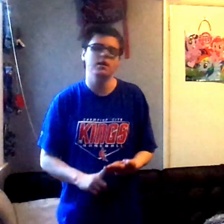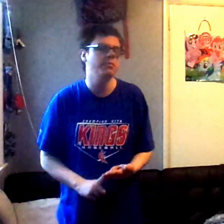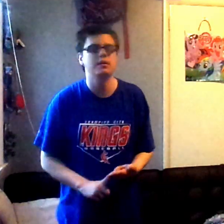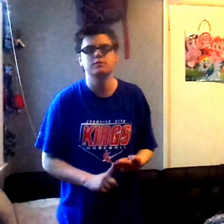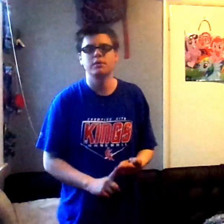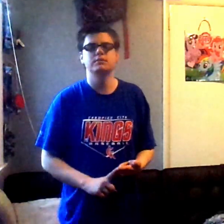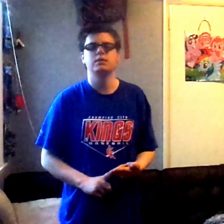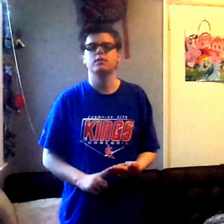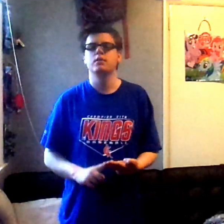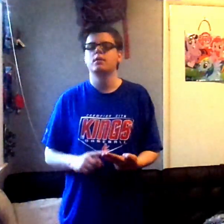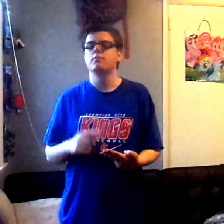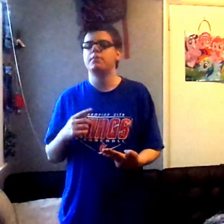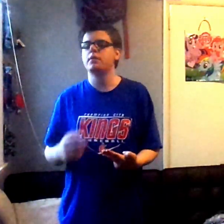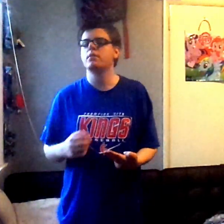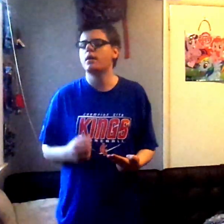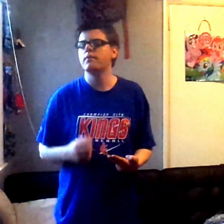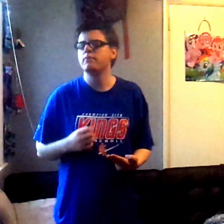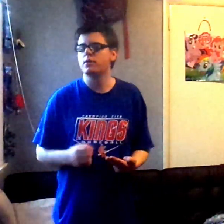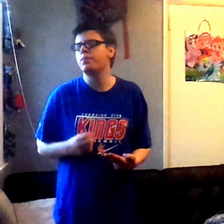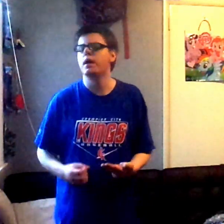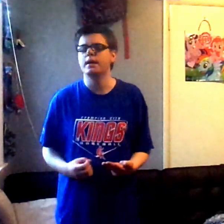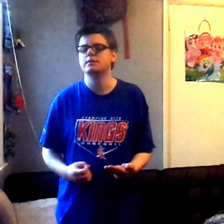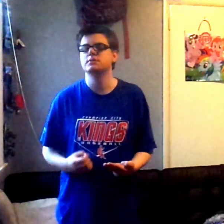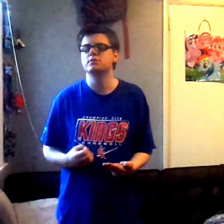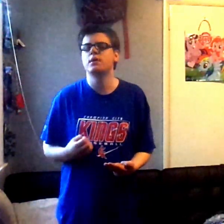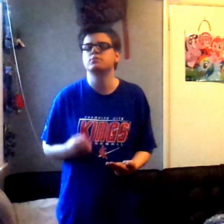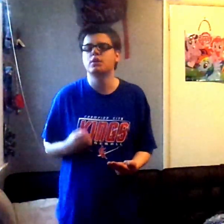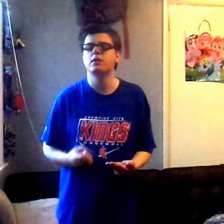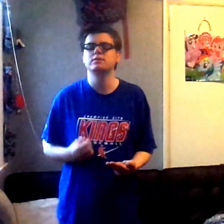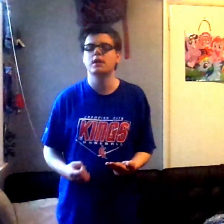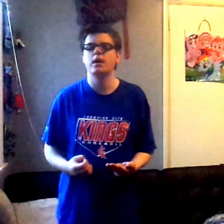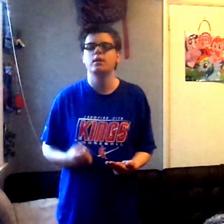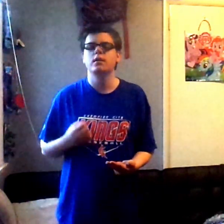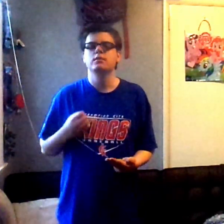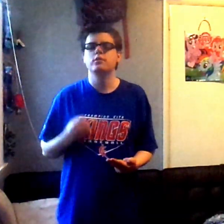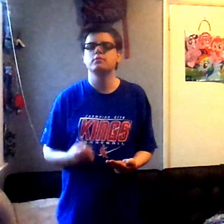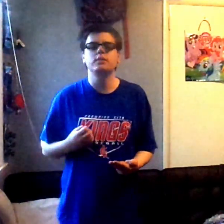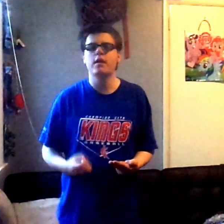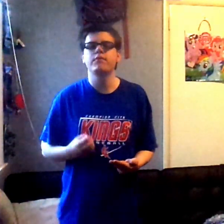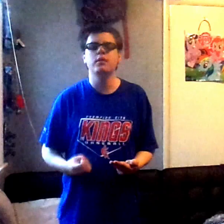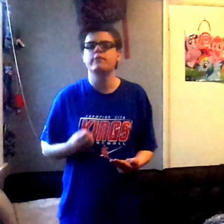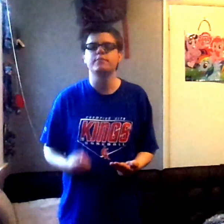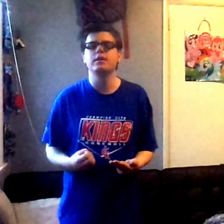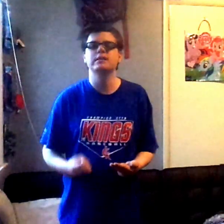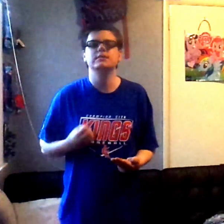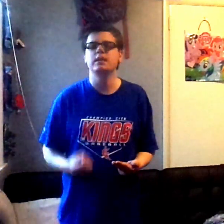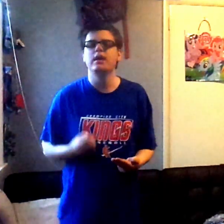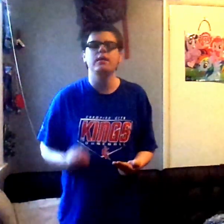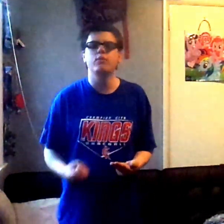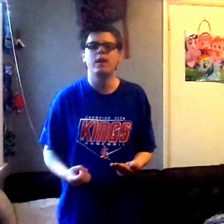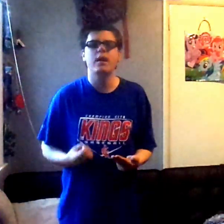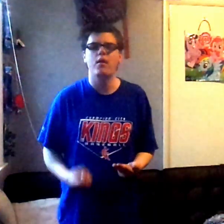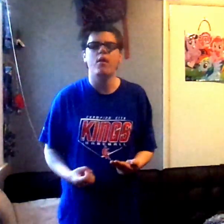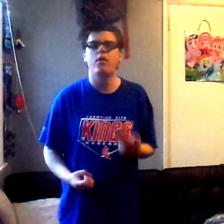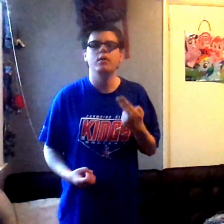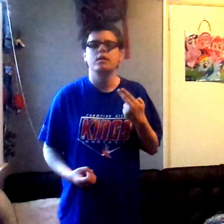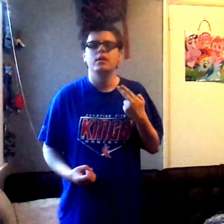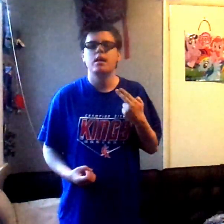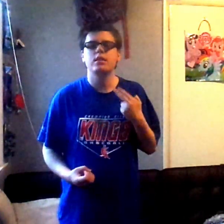Gibby is missing but they're not replaced is what I'm trying to say. They're definitely not replaced in any way at all in the